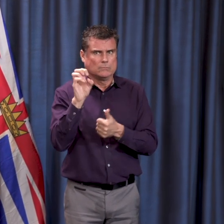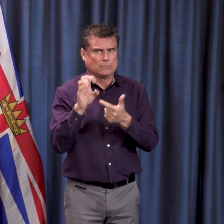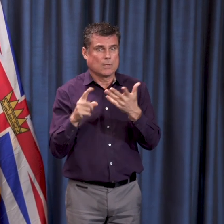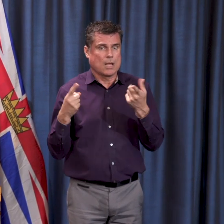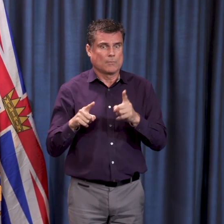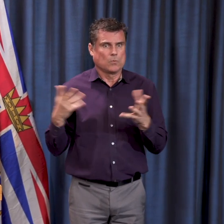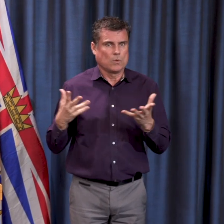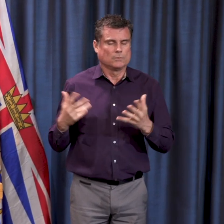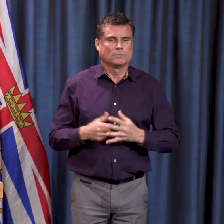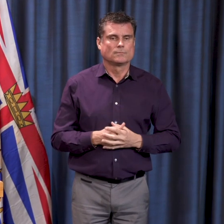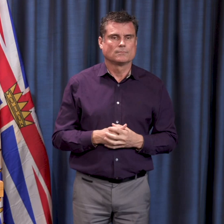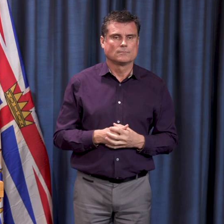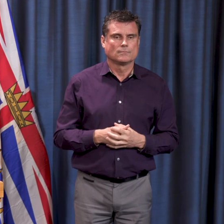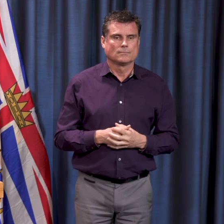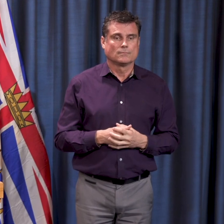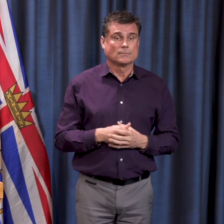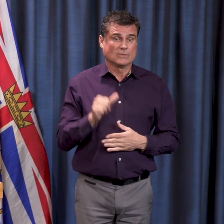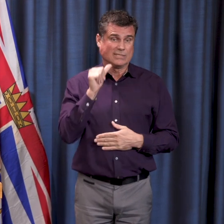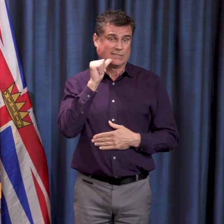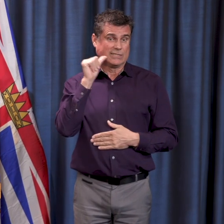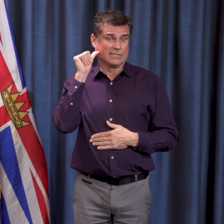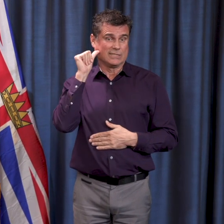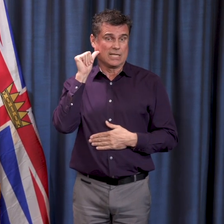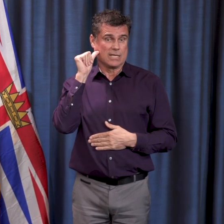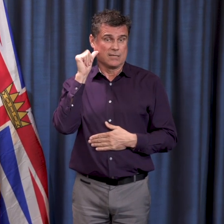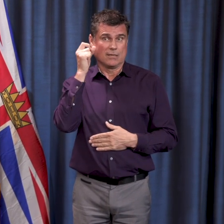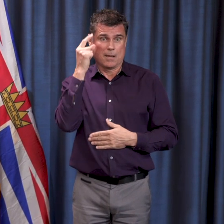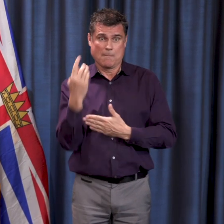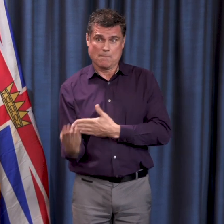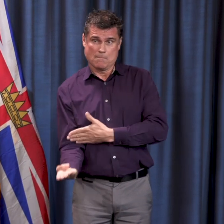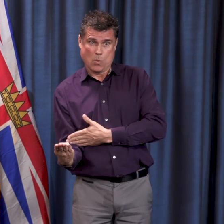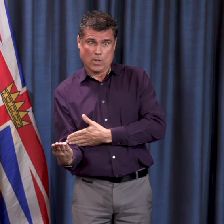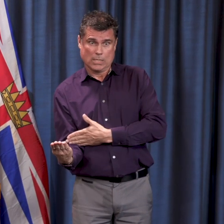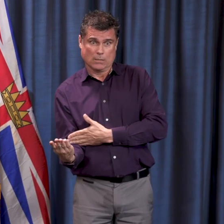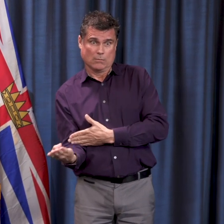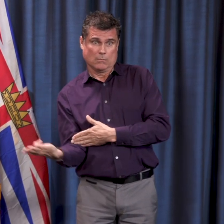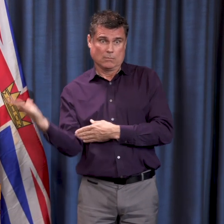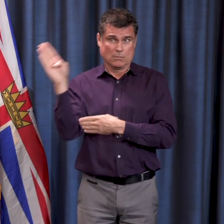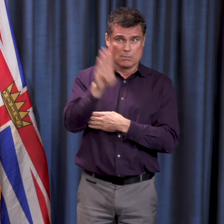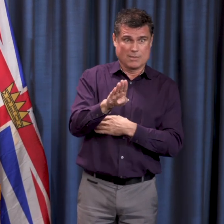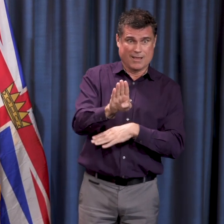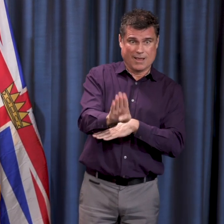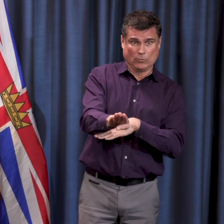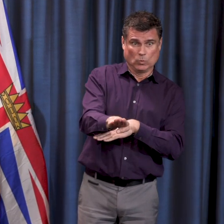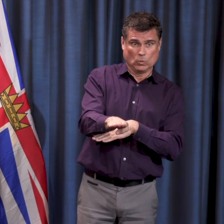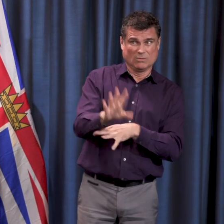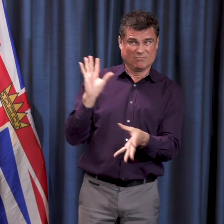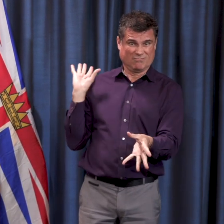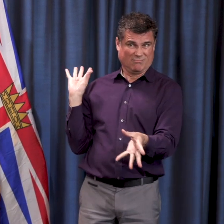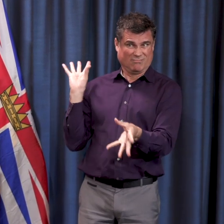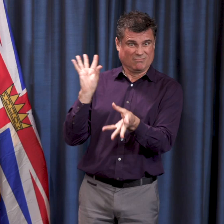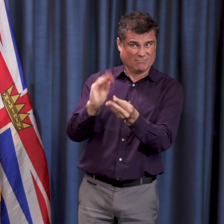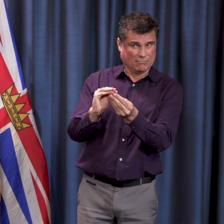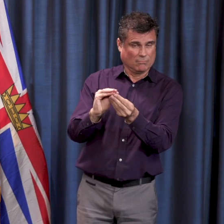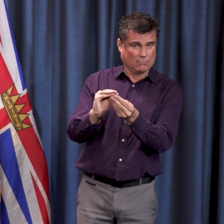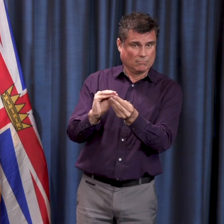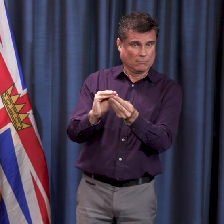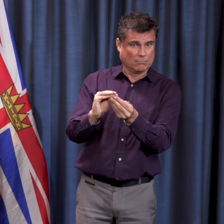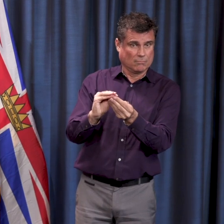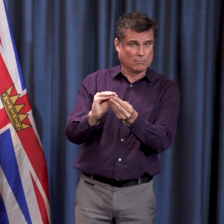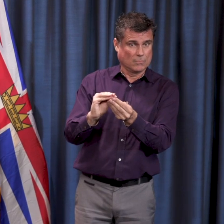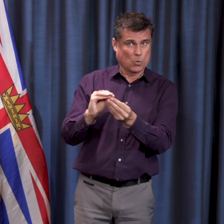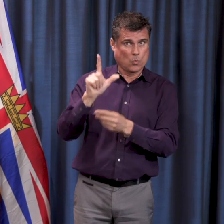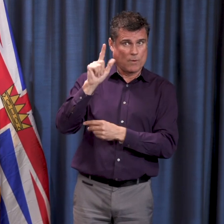morning briefing yesterday. So I will be giving you reporting on the last two 24-hour periods from Sunday